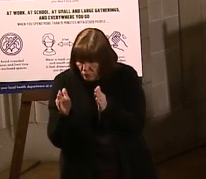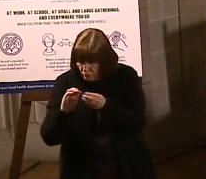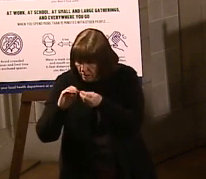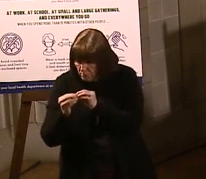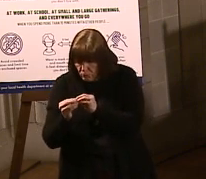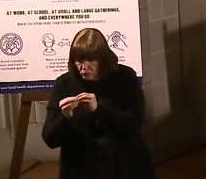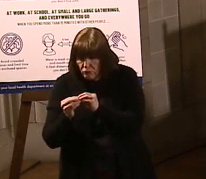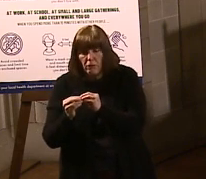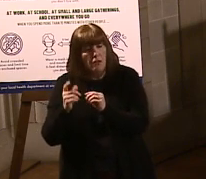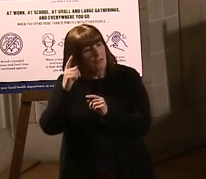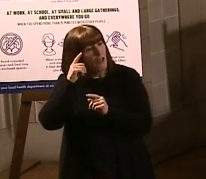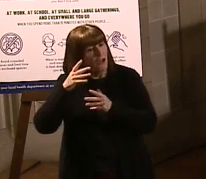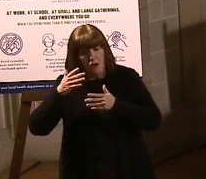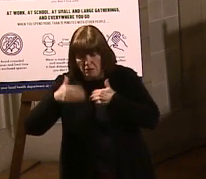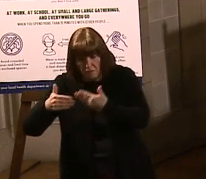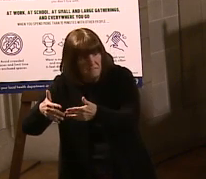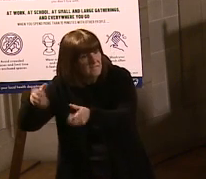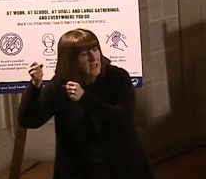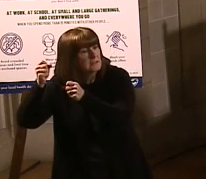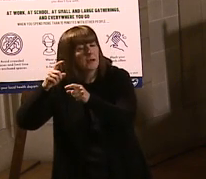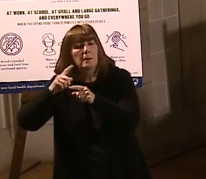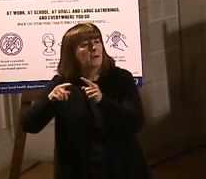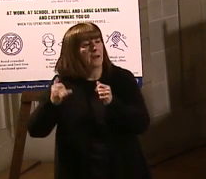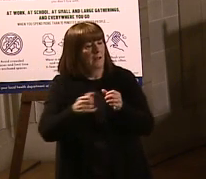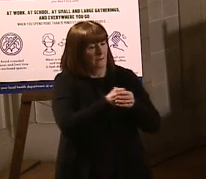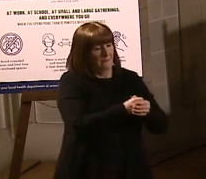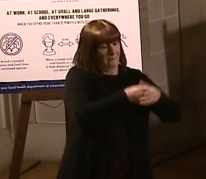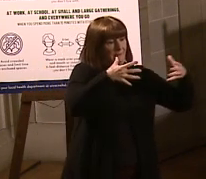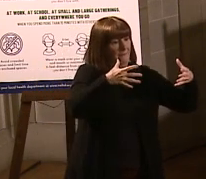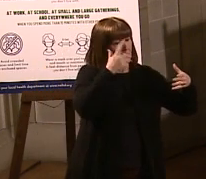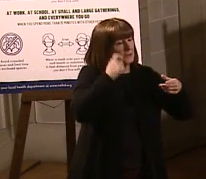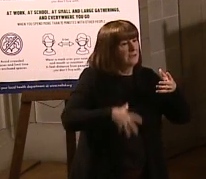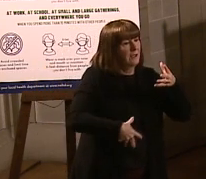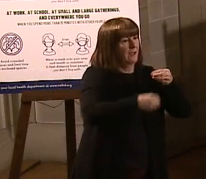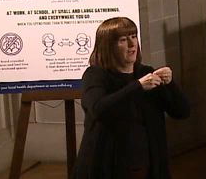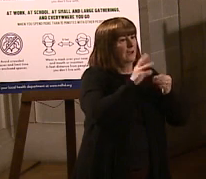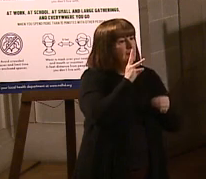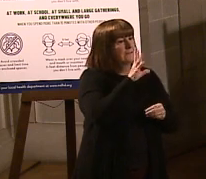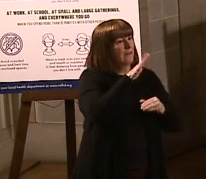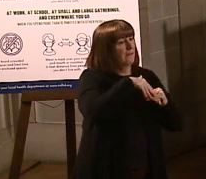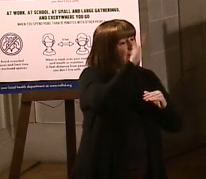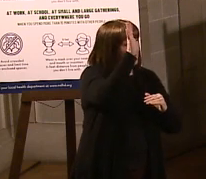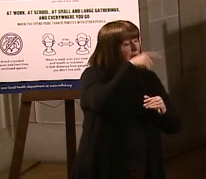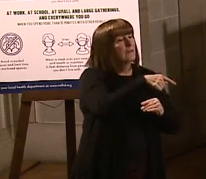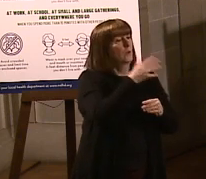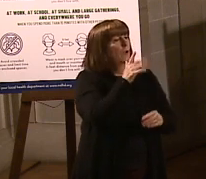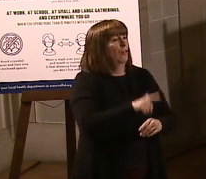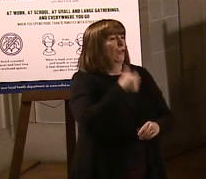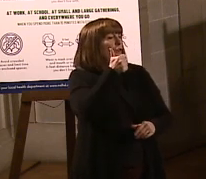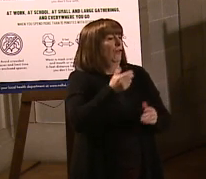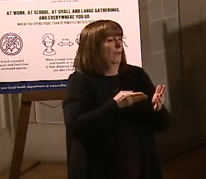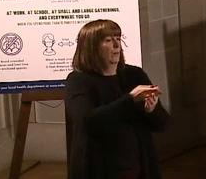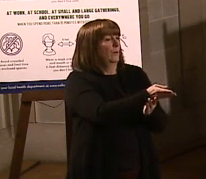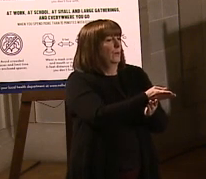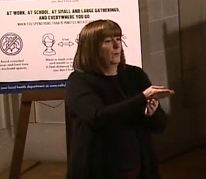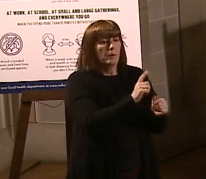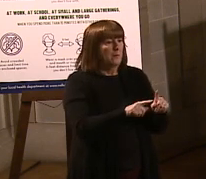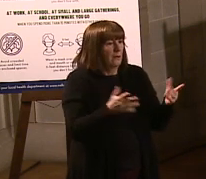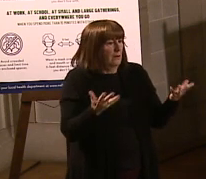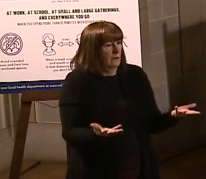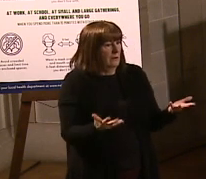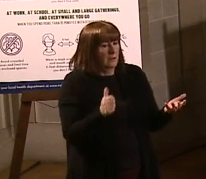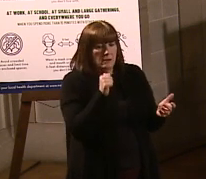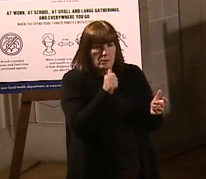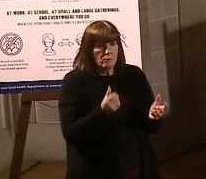group now in Phase I-B because we added those 65-year-old-plus category. So it's going to take longer to get through. But it's the same number of people, right? There's no